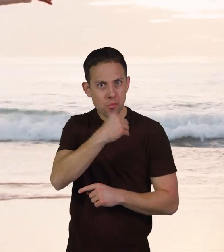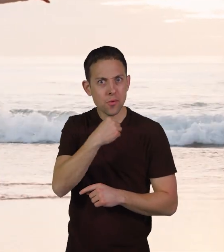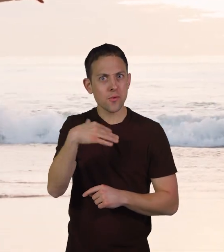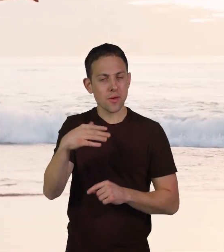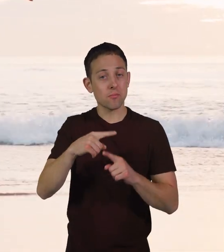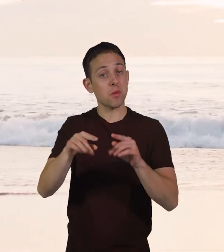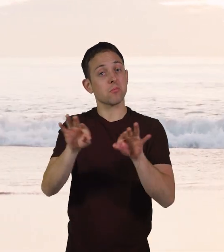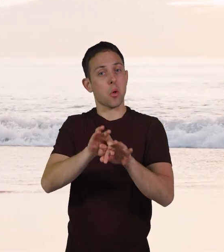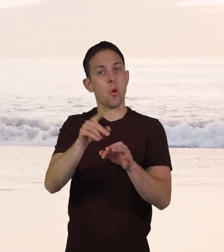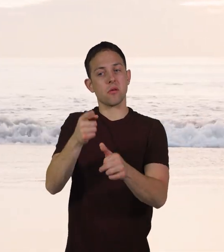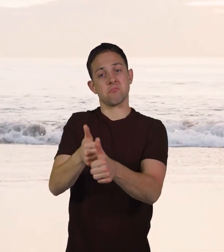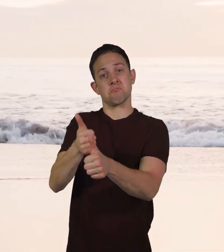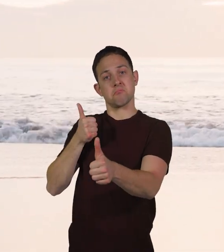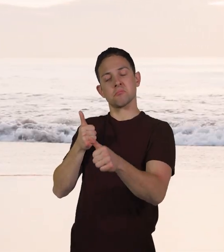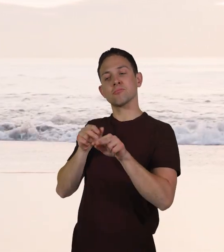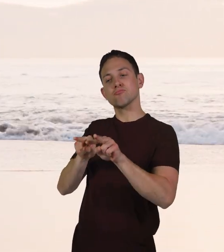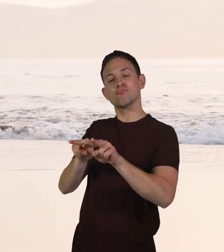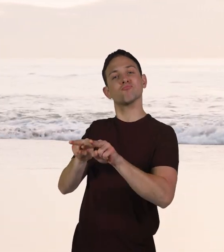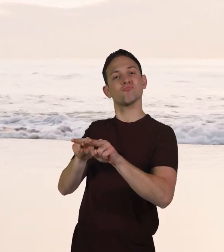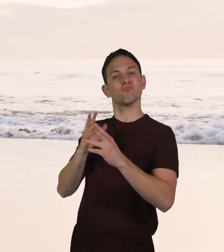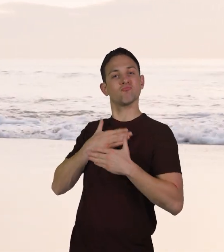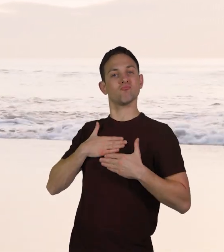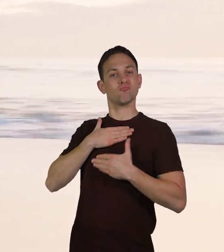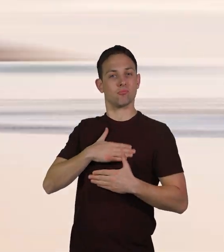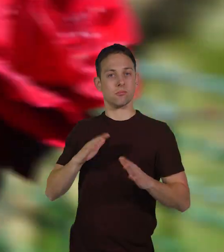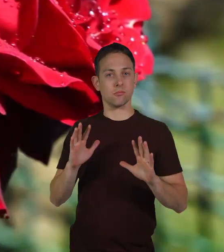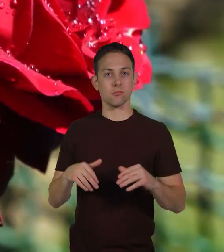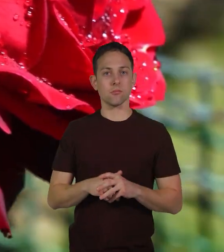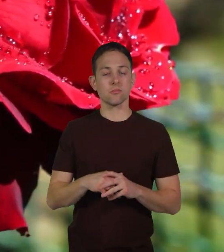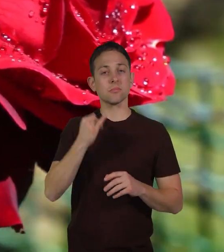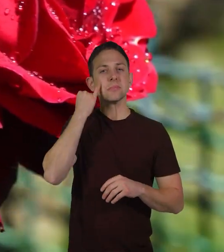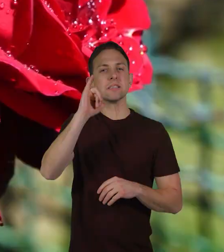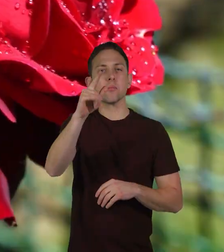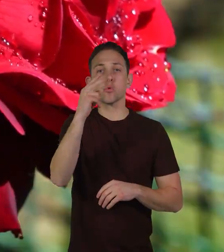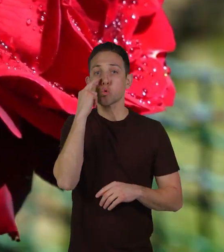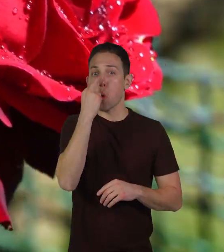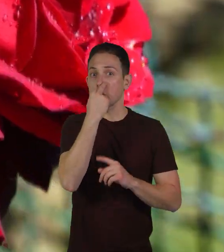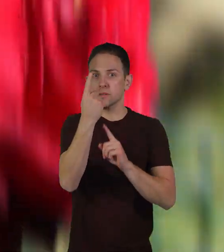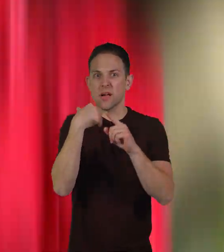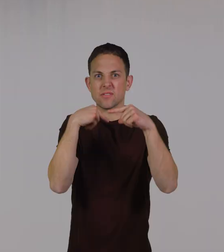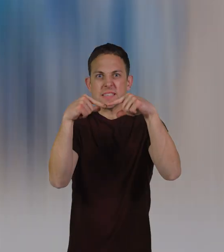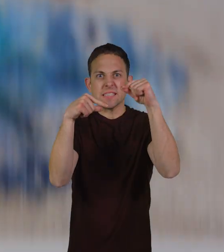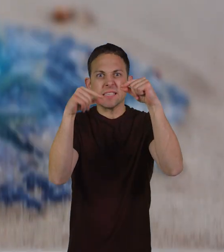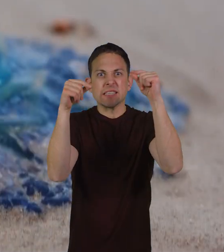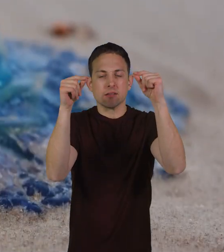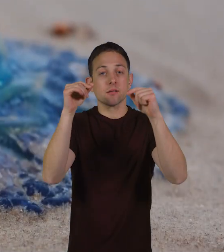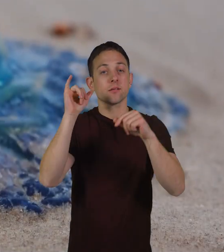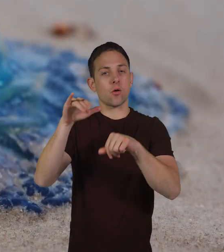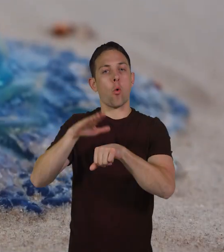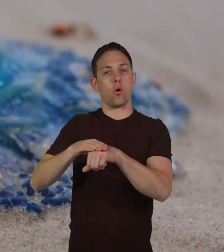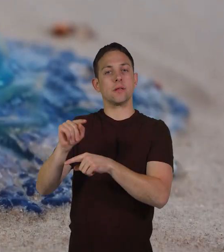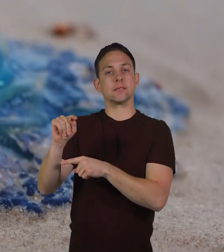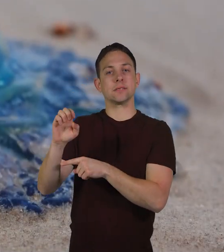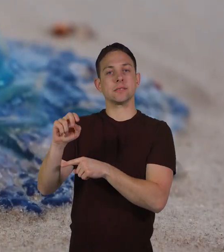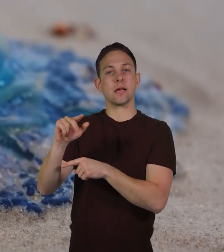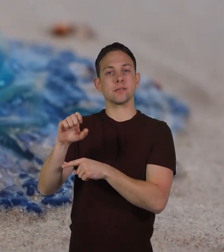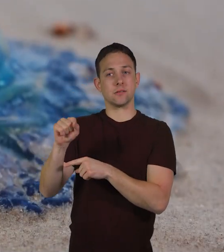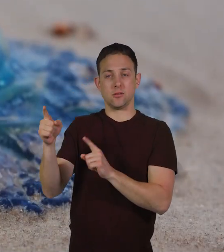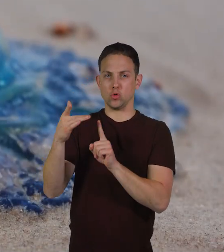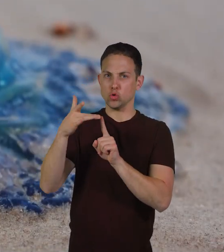it's important to admire them from a safe distance. Like the thorns on a rose, the tentacles on a manowar are sharp and